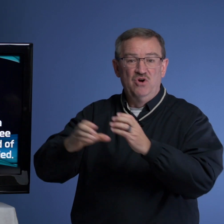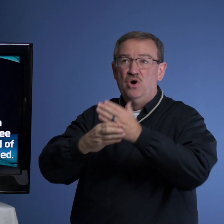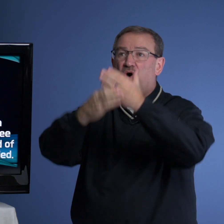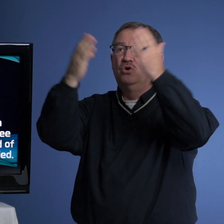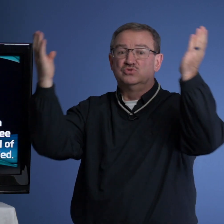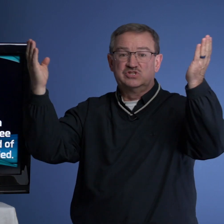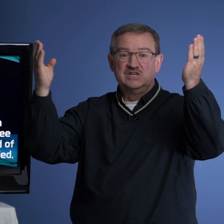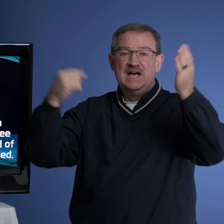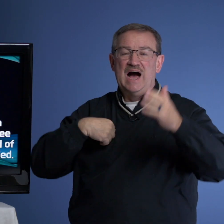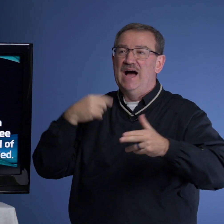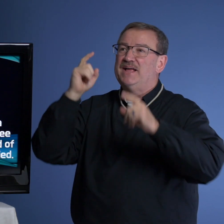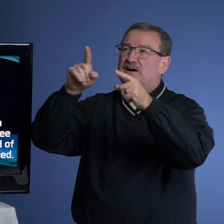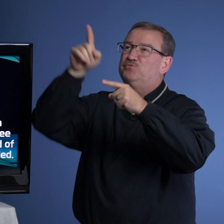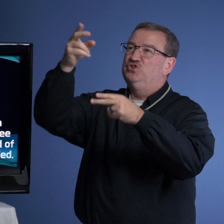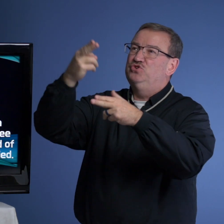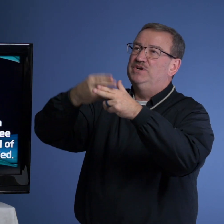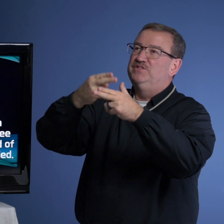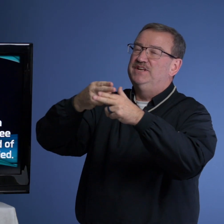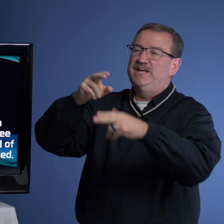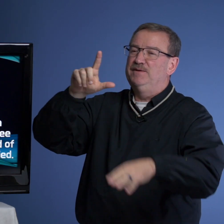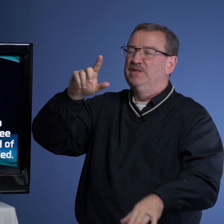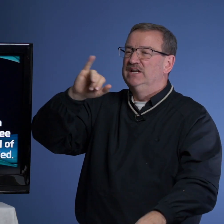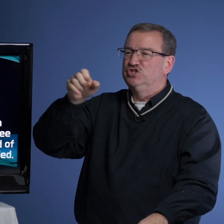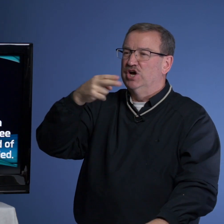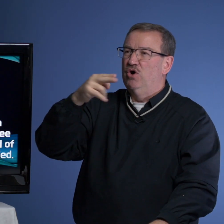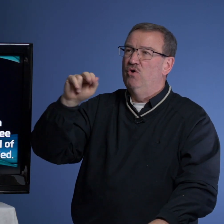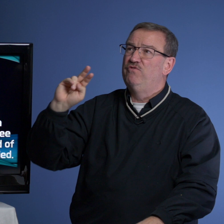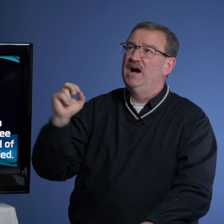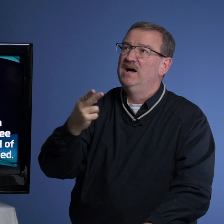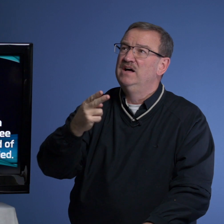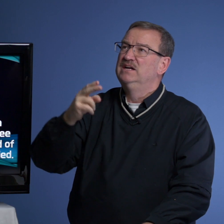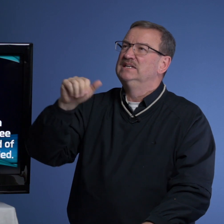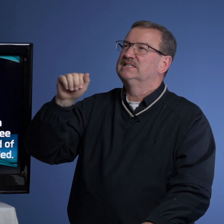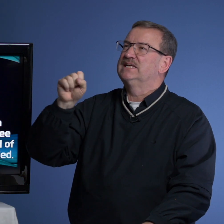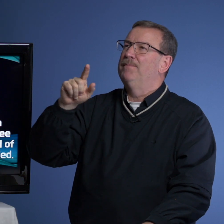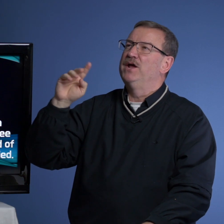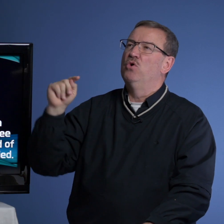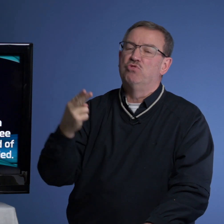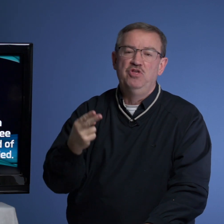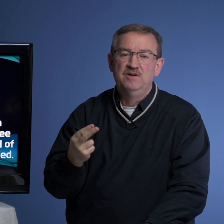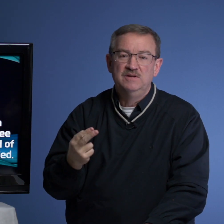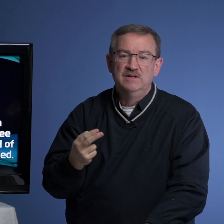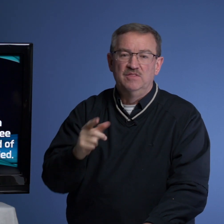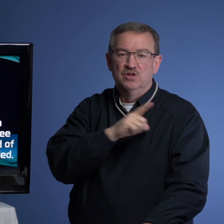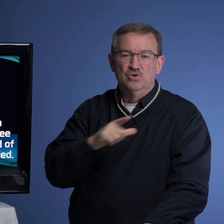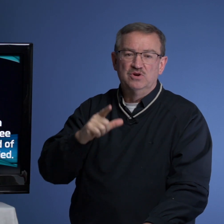hosts. I come to you in the name Jehovah Sabaoth. The Lord